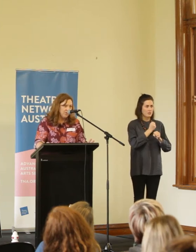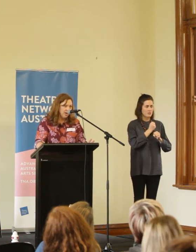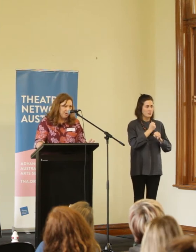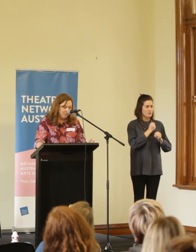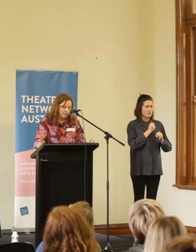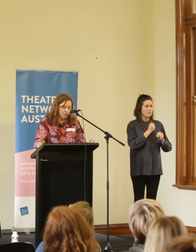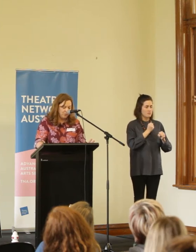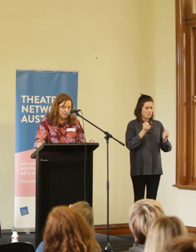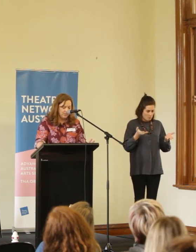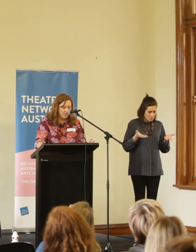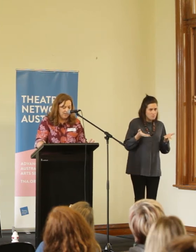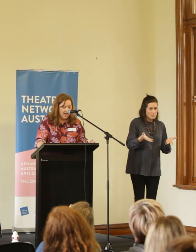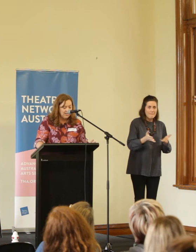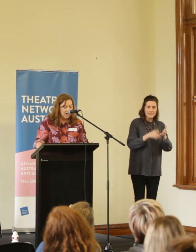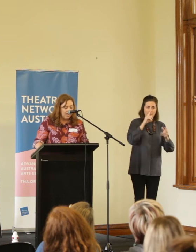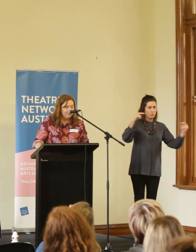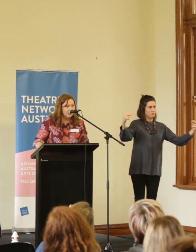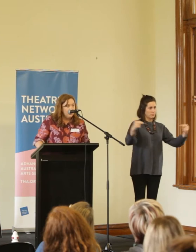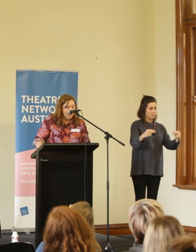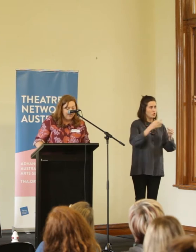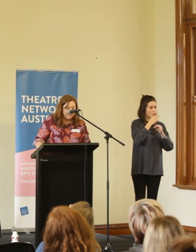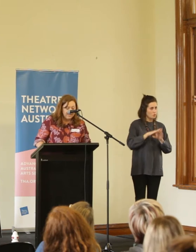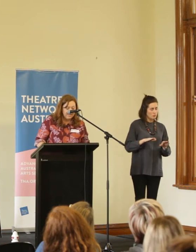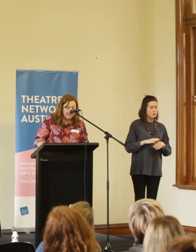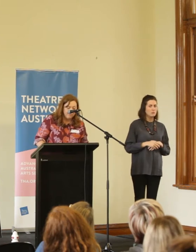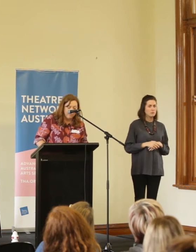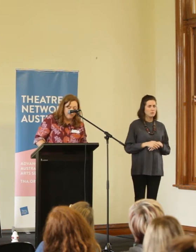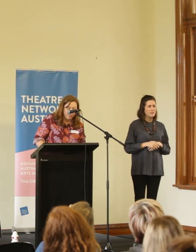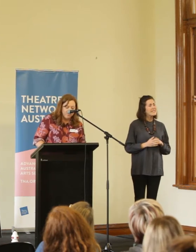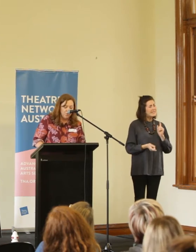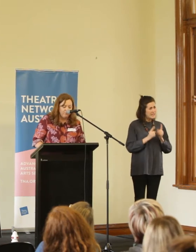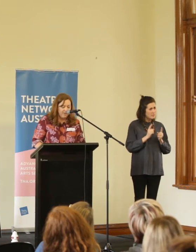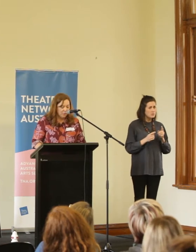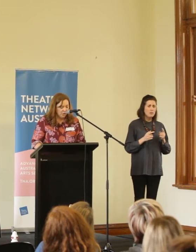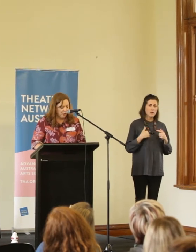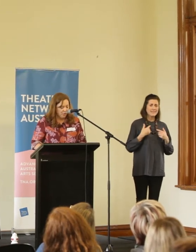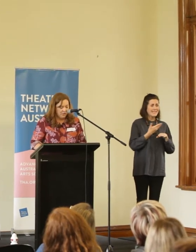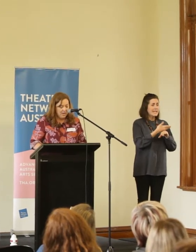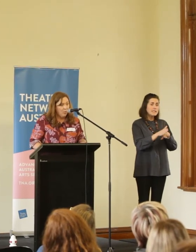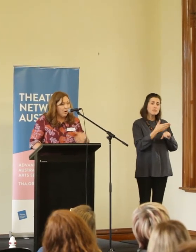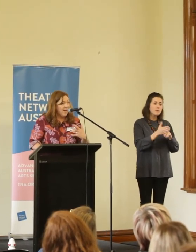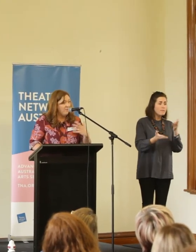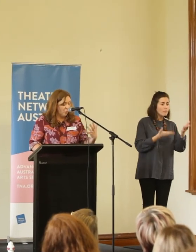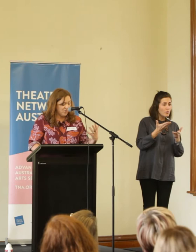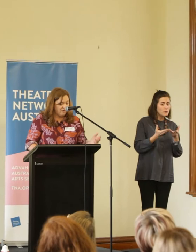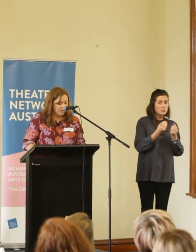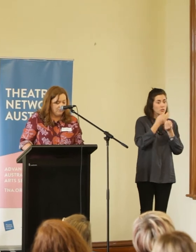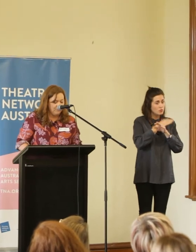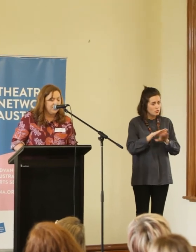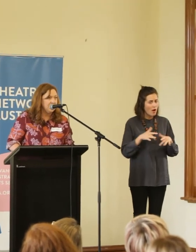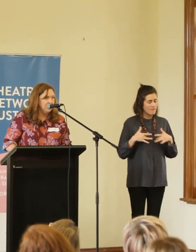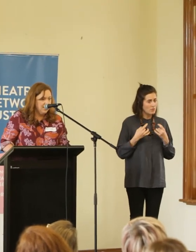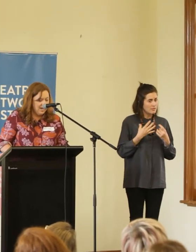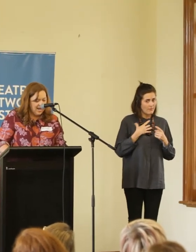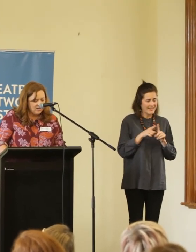which the young people are viewed. At times, I have seen contemporary performance work featuring children where I have also felt